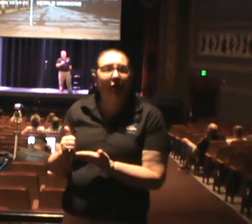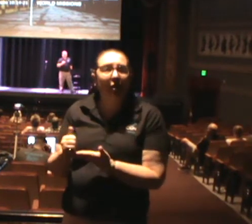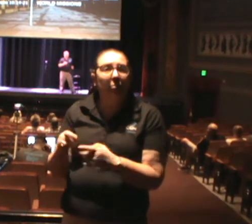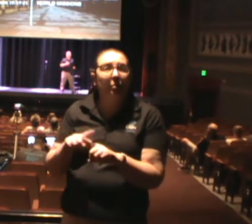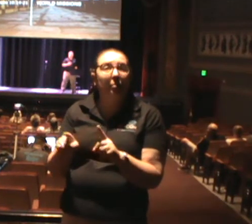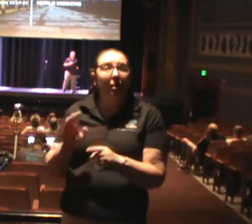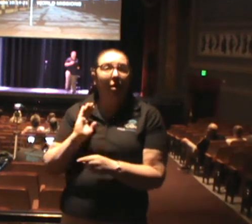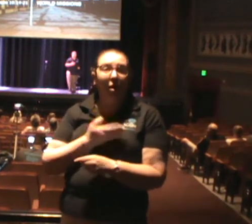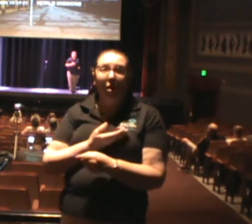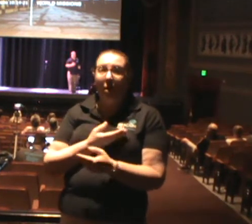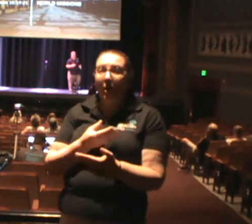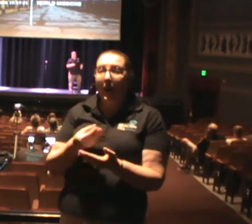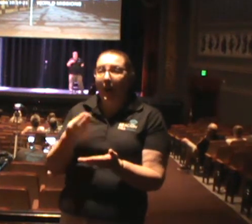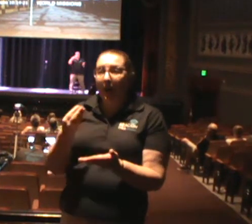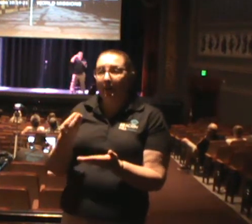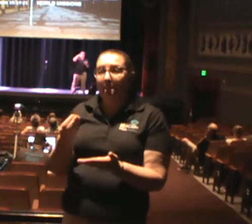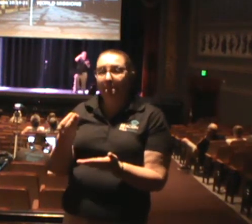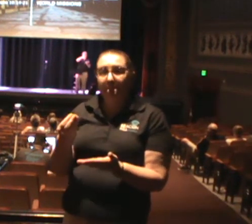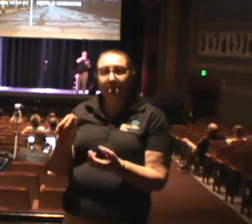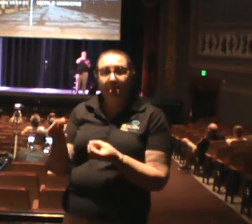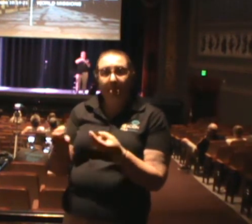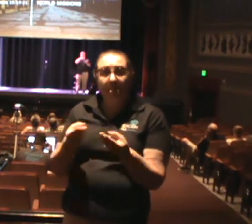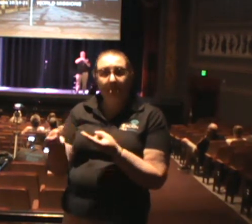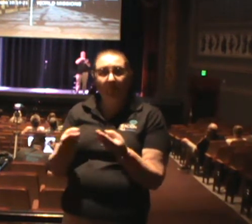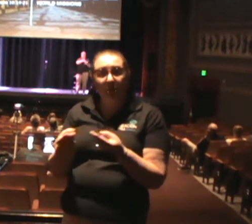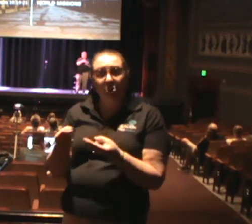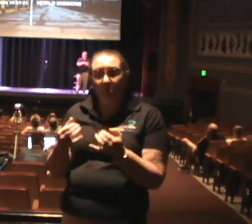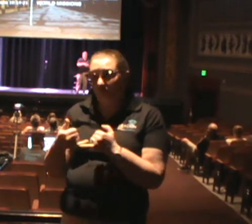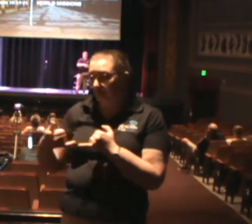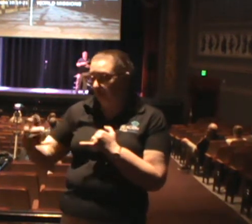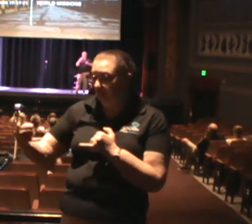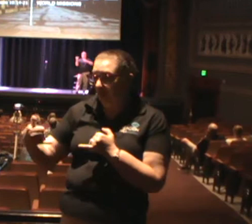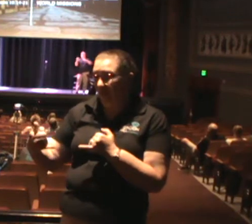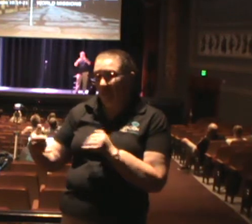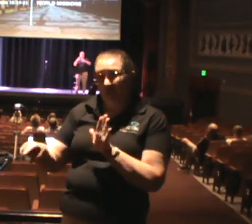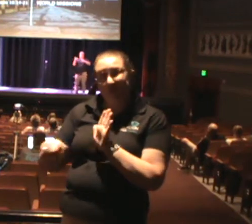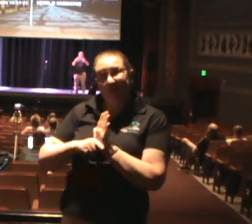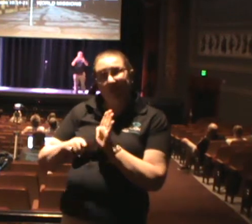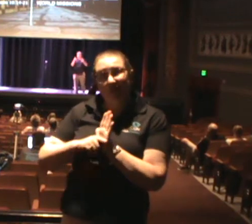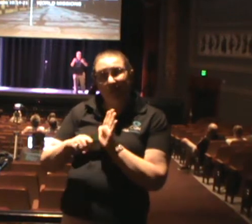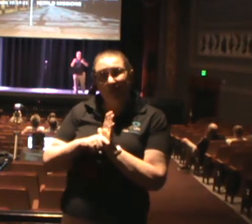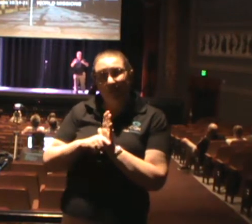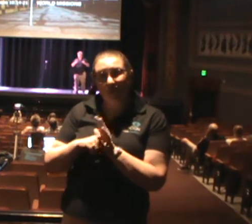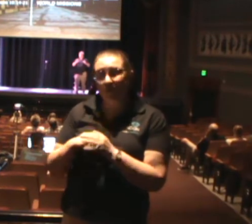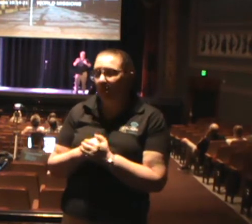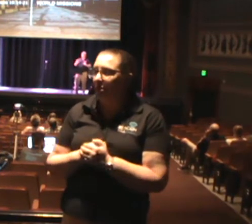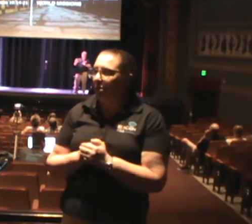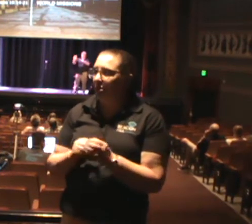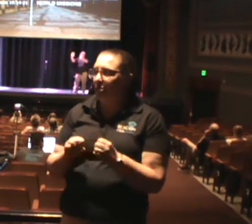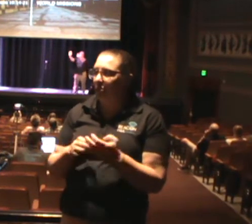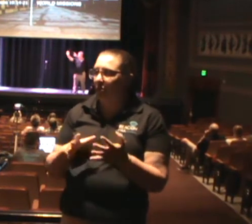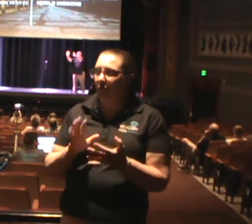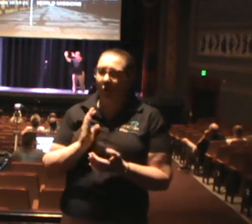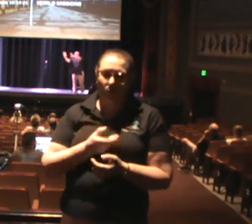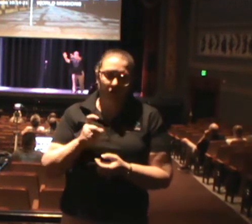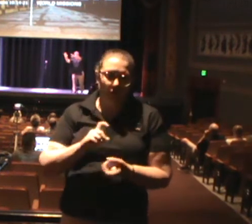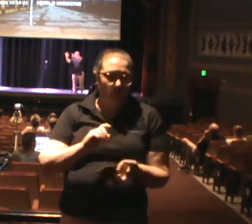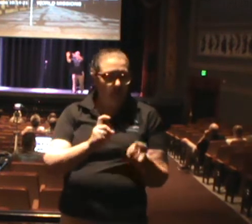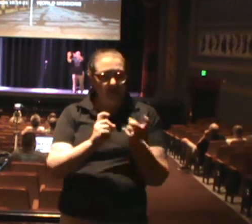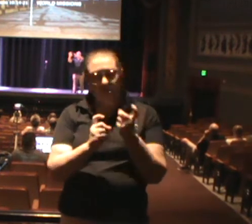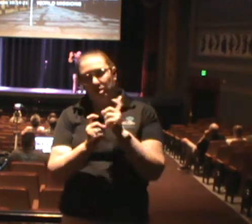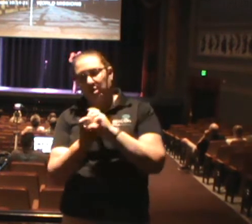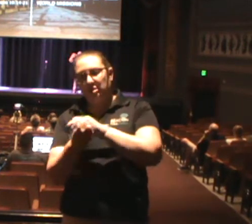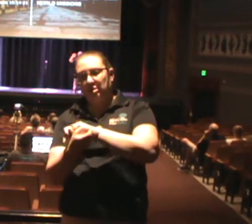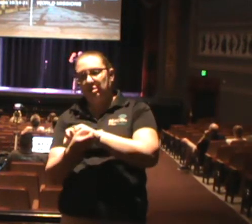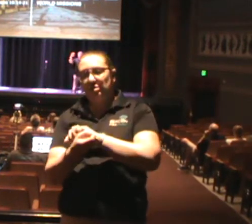missions line for World Missions has actually been kind of running in the negative. So we're reallocating some percentages to put more money there